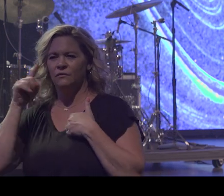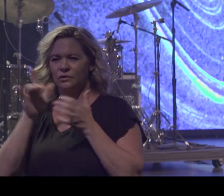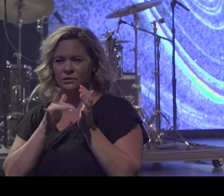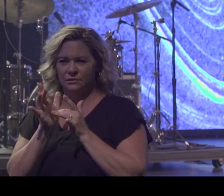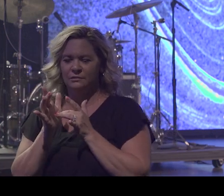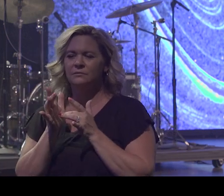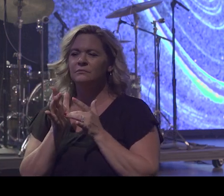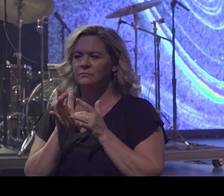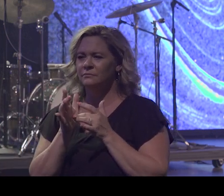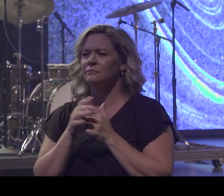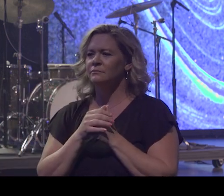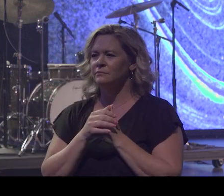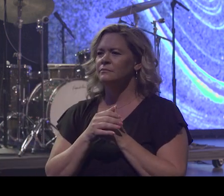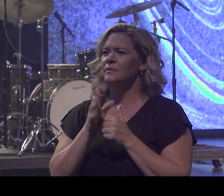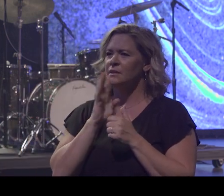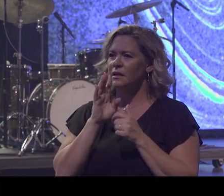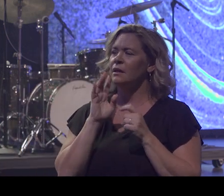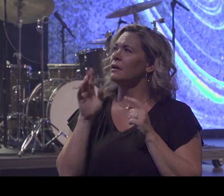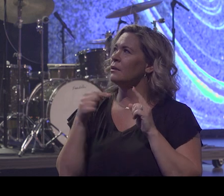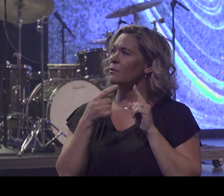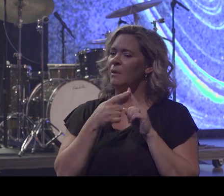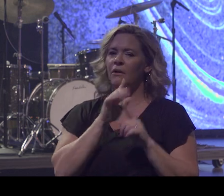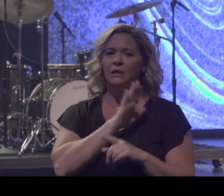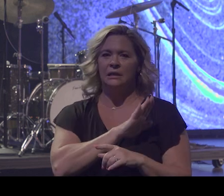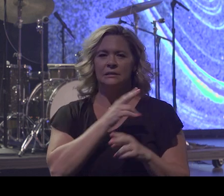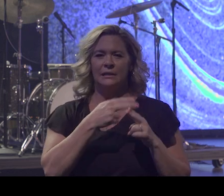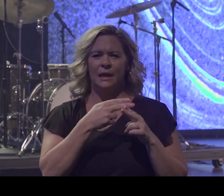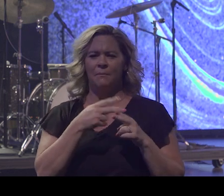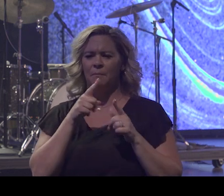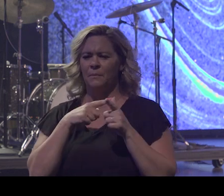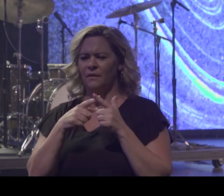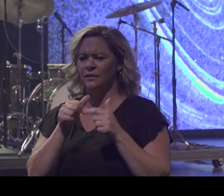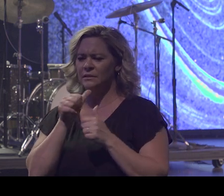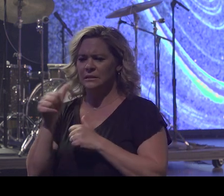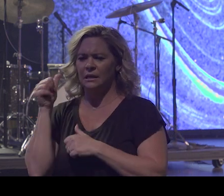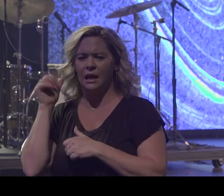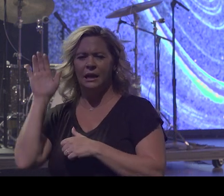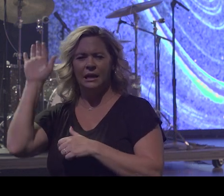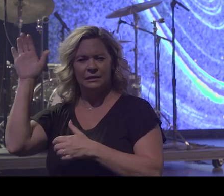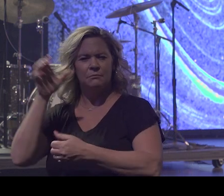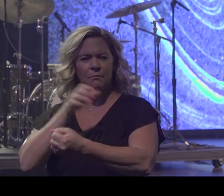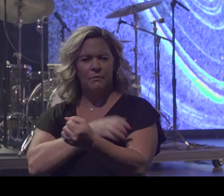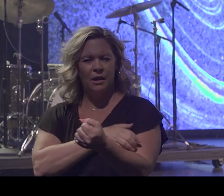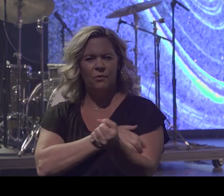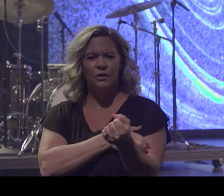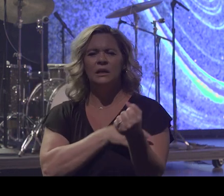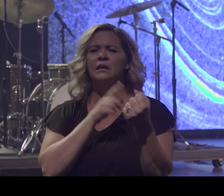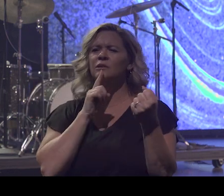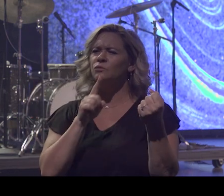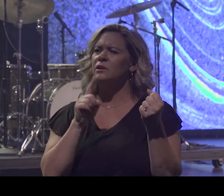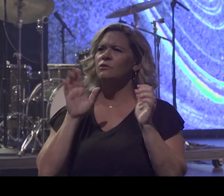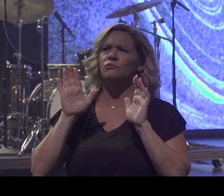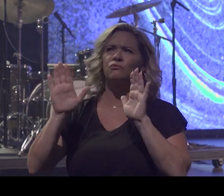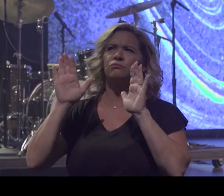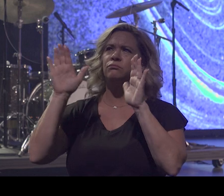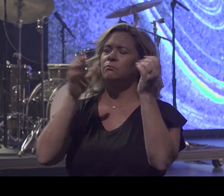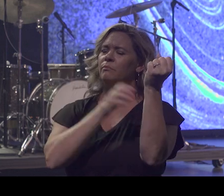talking about his name, but denying his power. Because his power is great in what he has done.